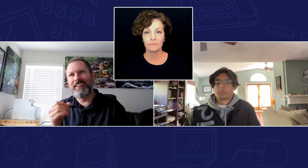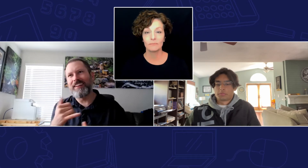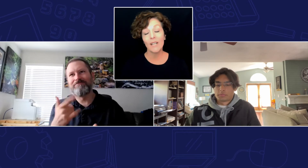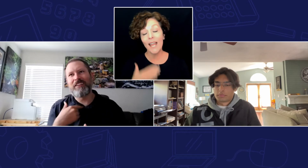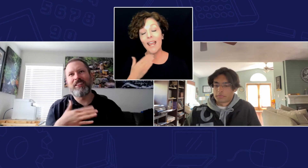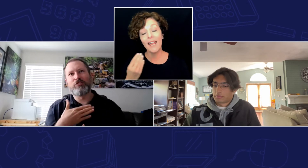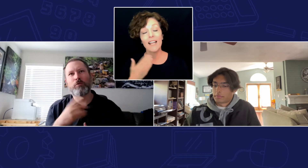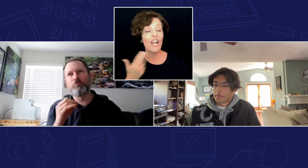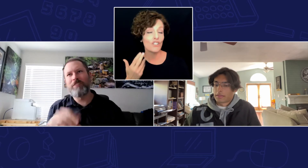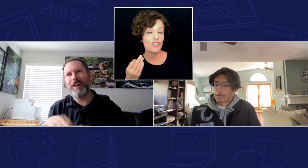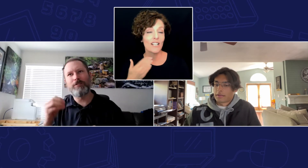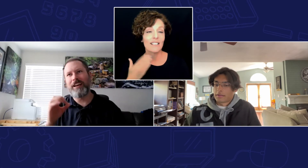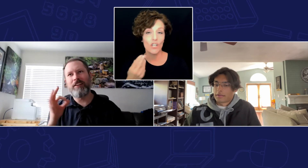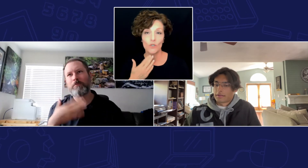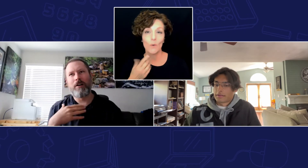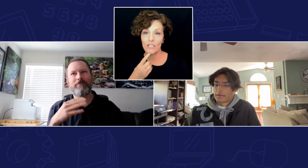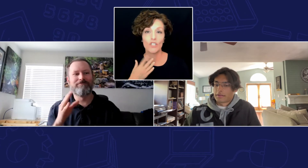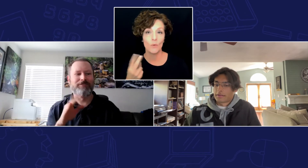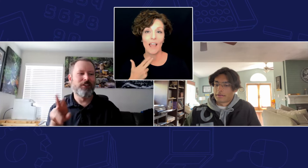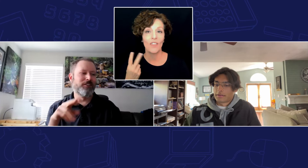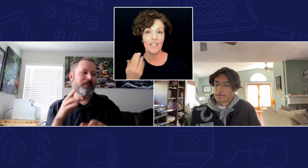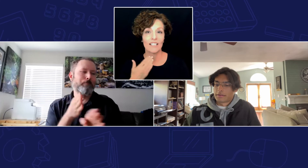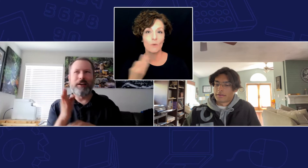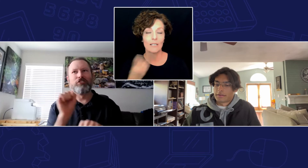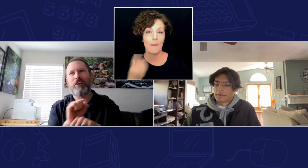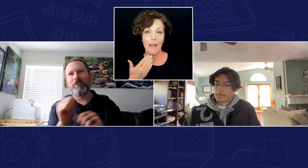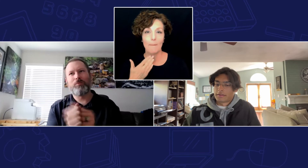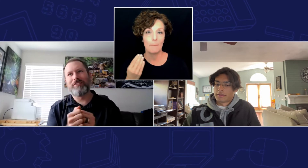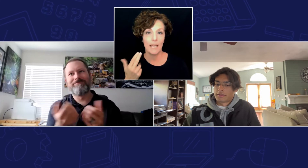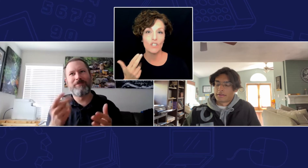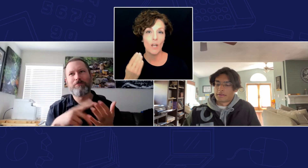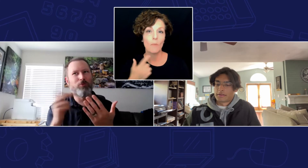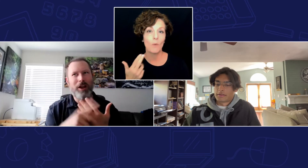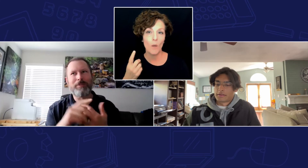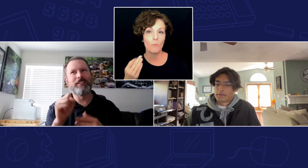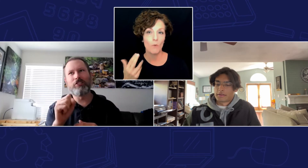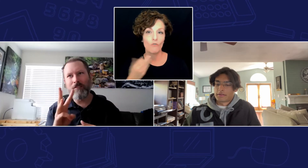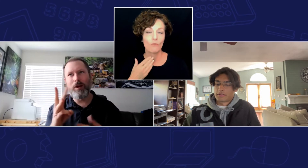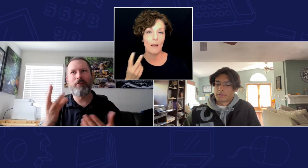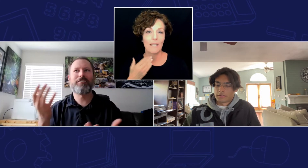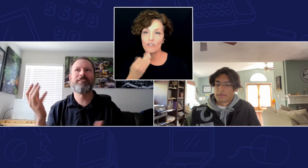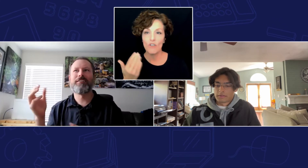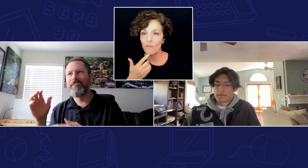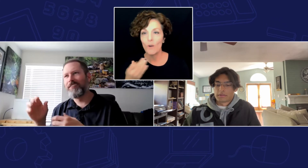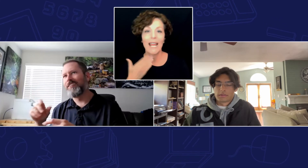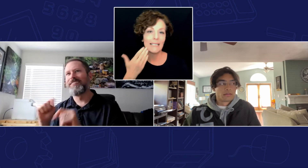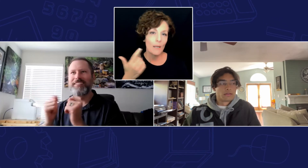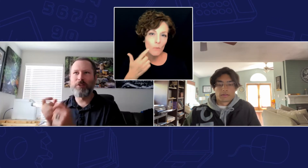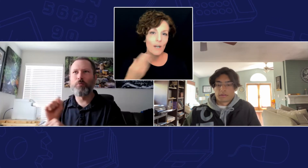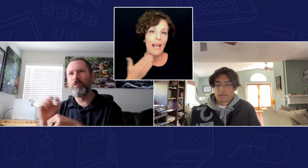and I just enjoy doing things outside of my main job with programming and software and teamwork and mediation